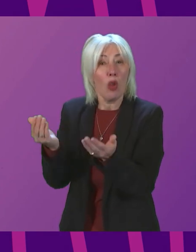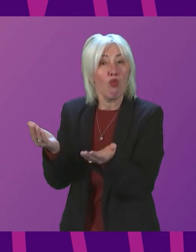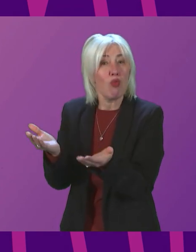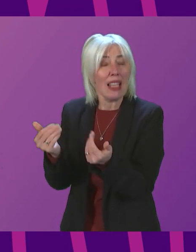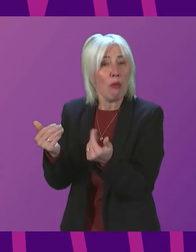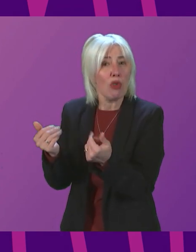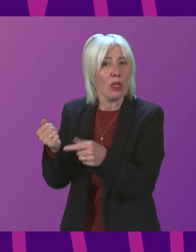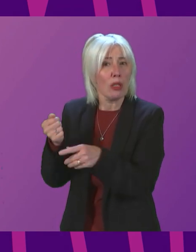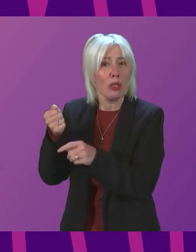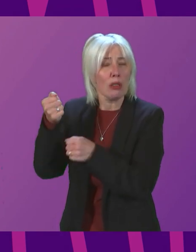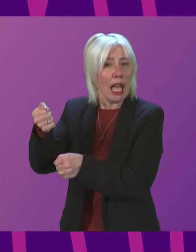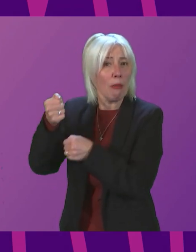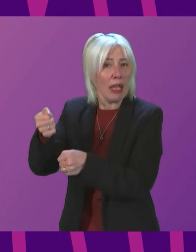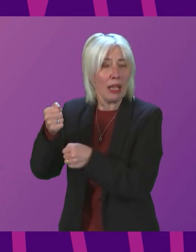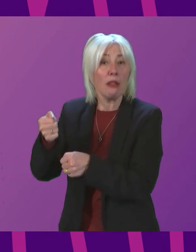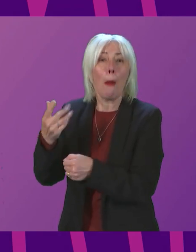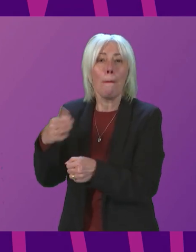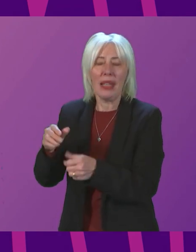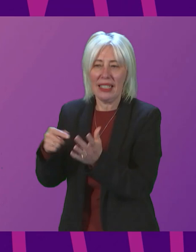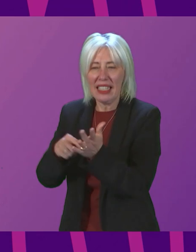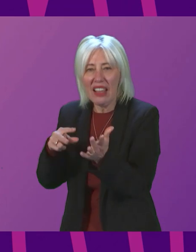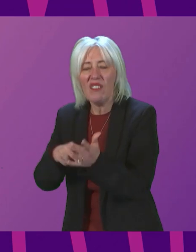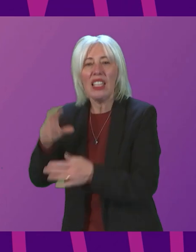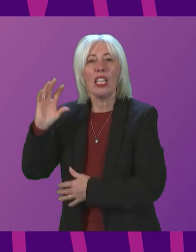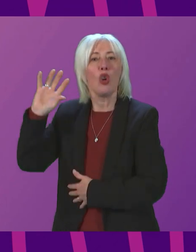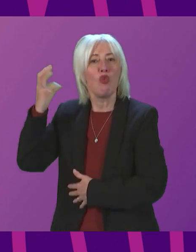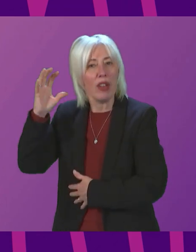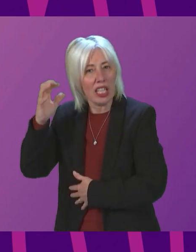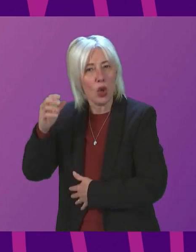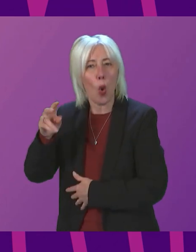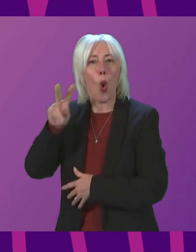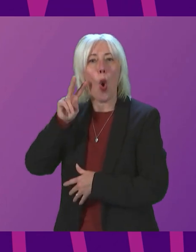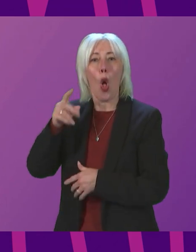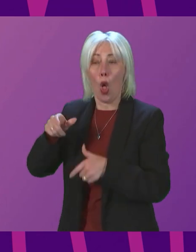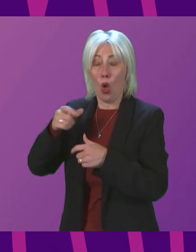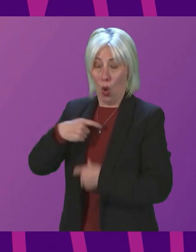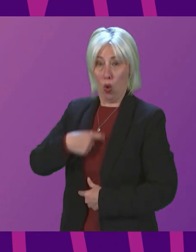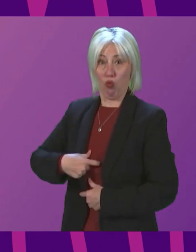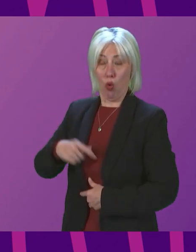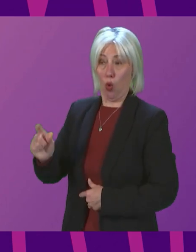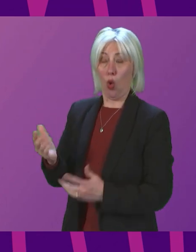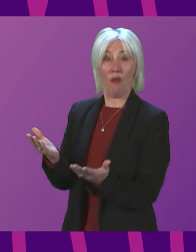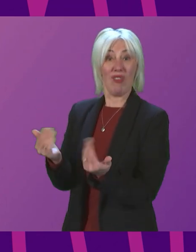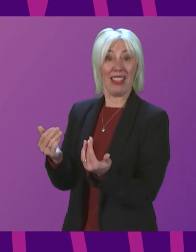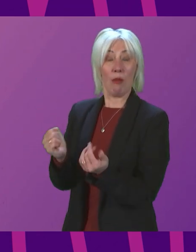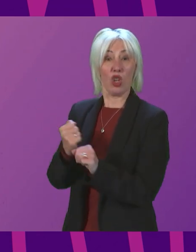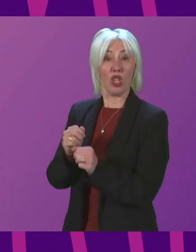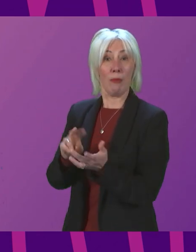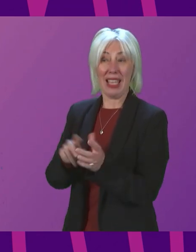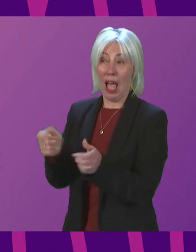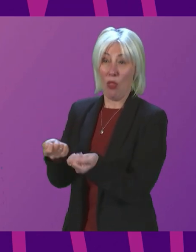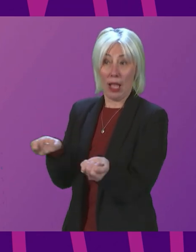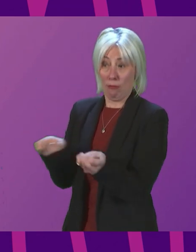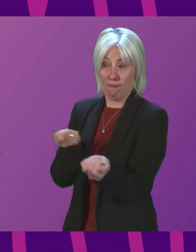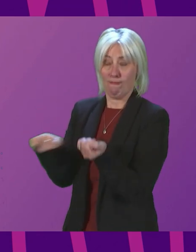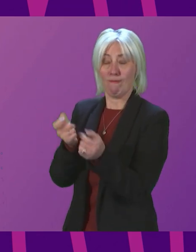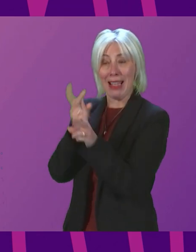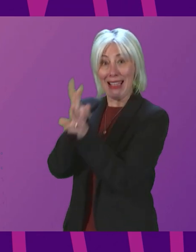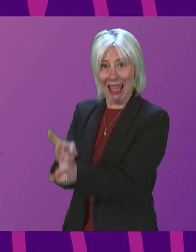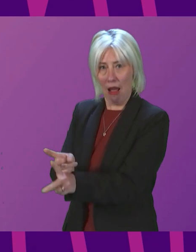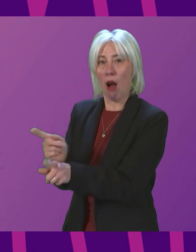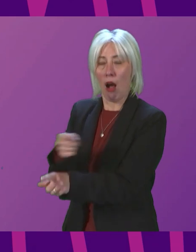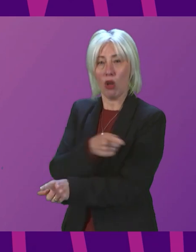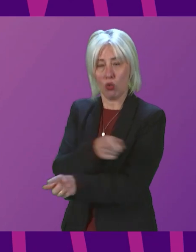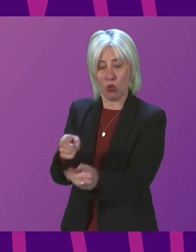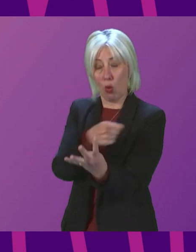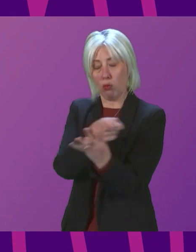on television and radio, focusing on the role of the receptionist as a navigator of care. So, will continue as part of